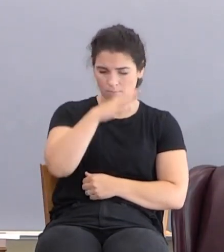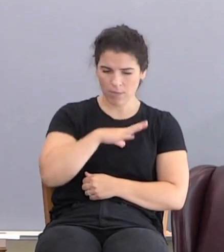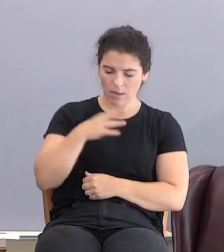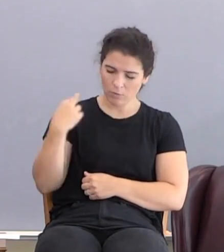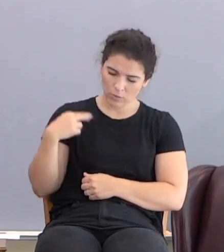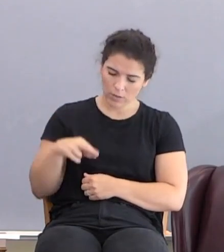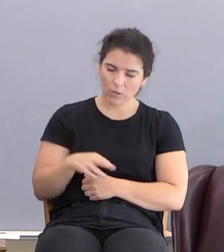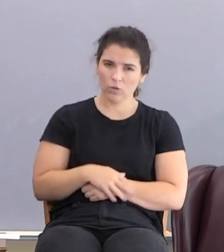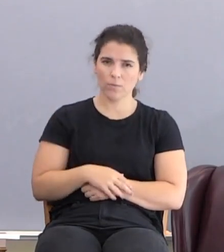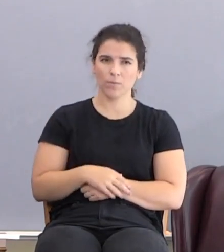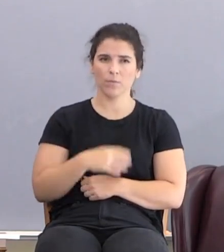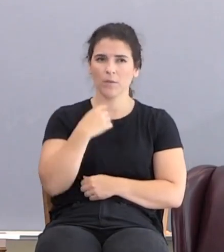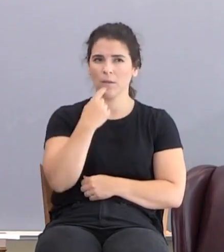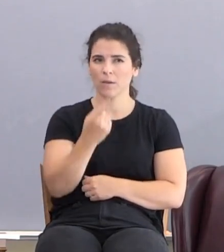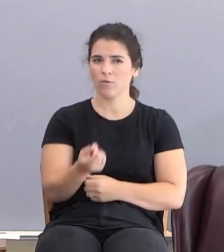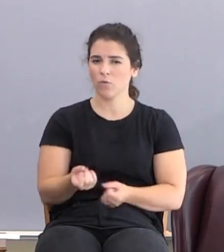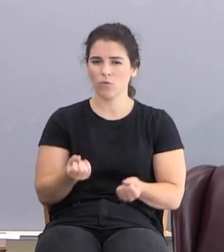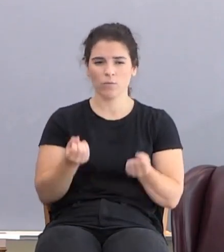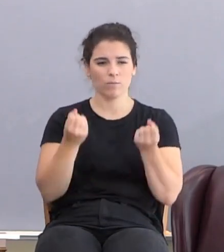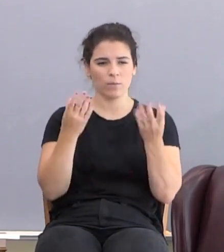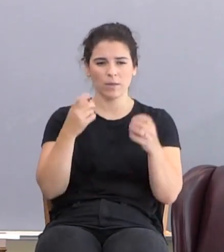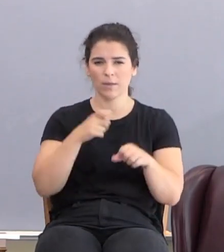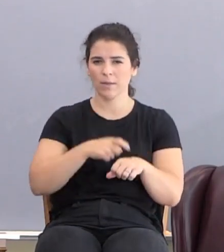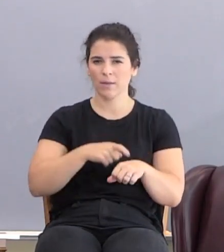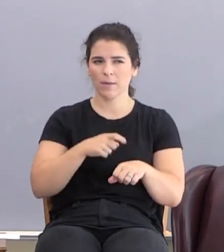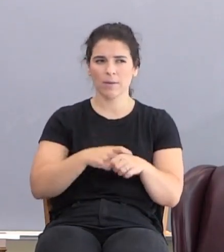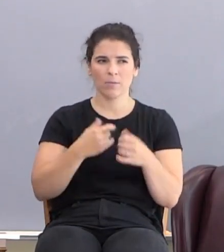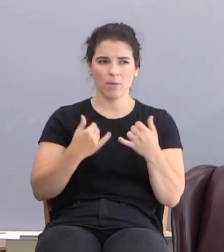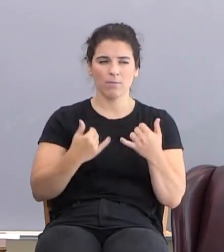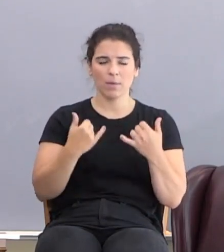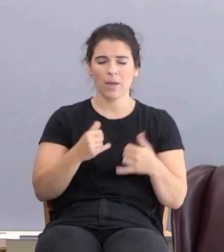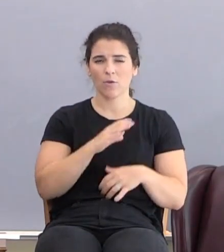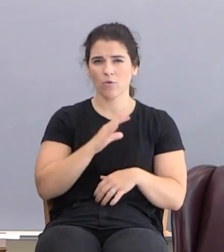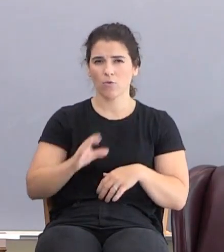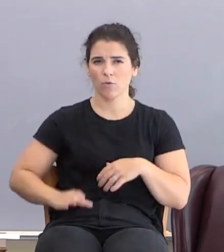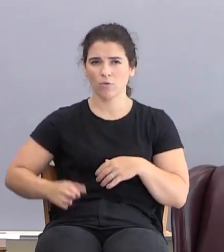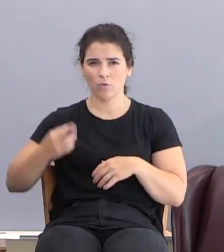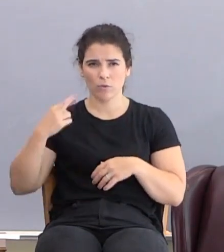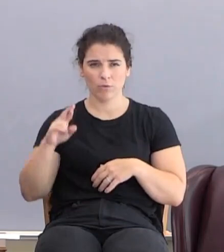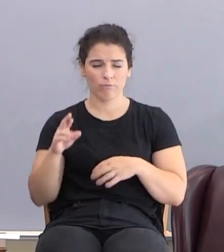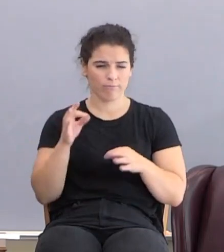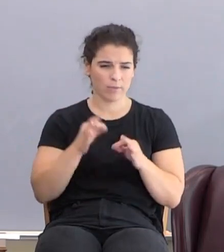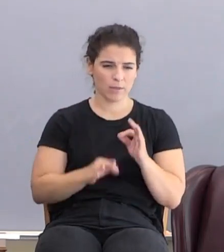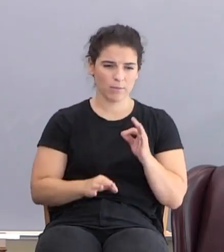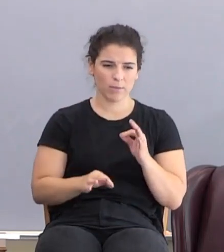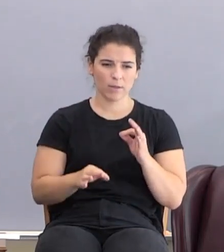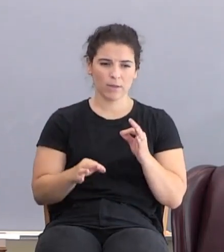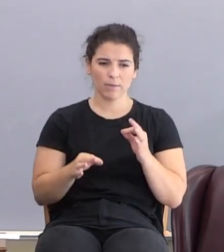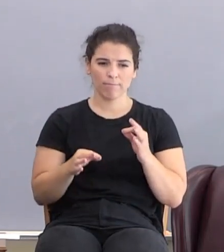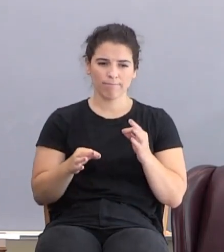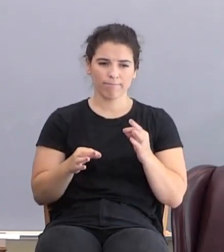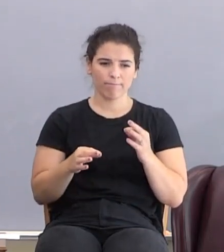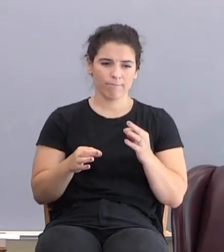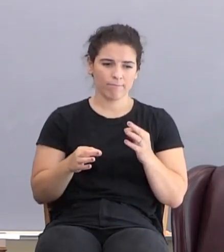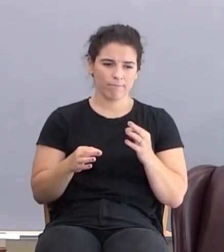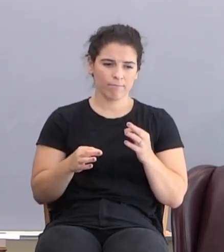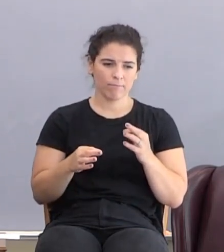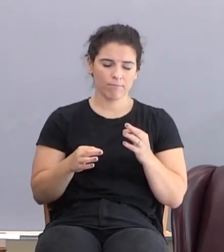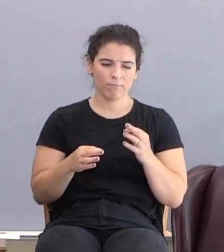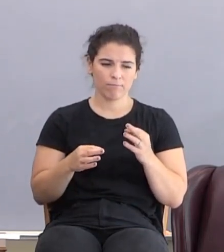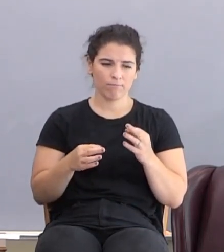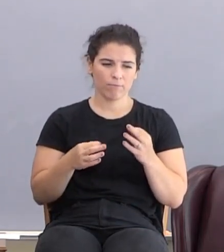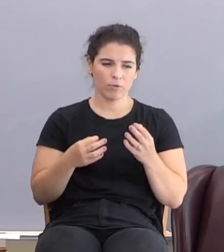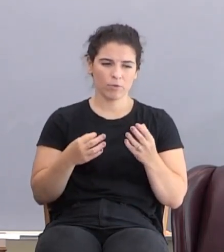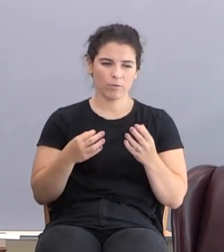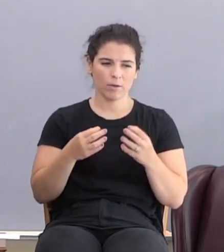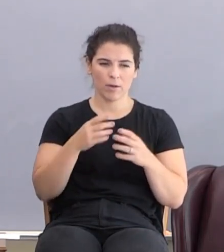said to you many times that modern Christendom is simply a plagiarized form of Old Testament Judaism.